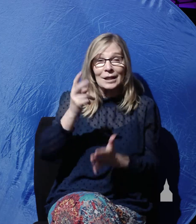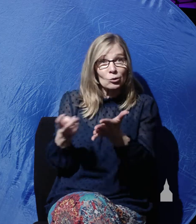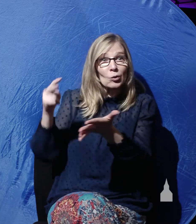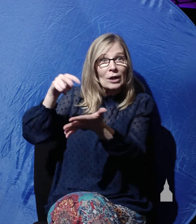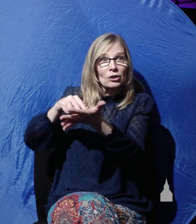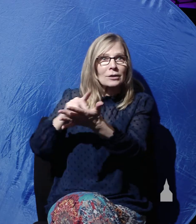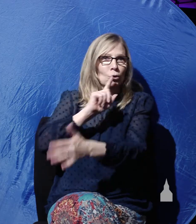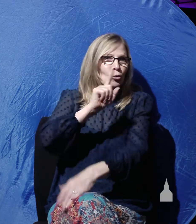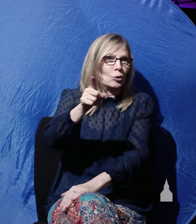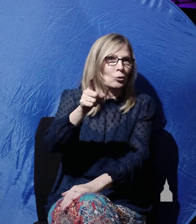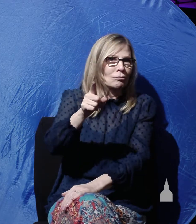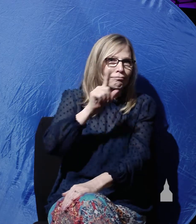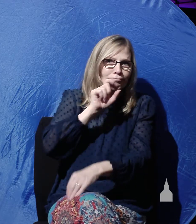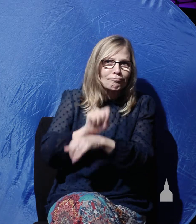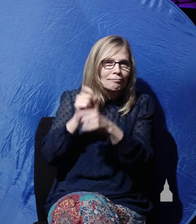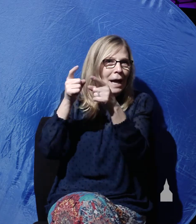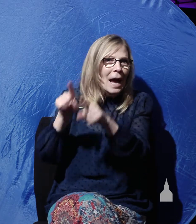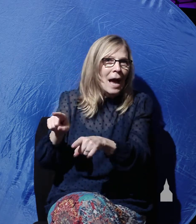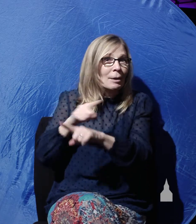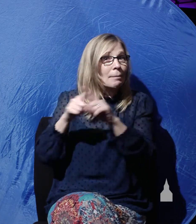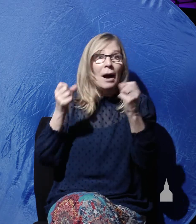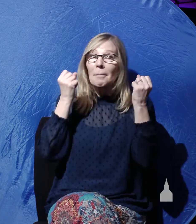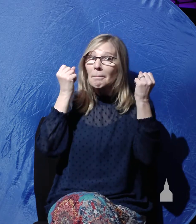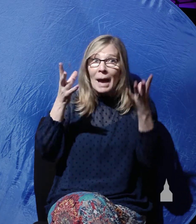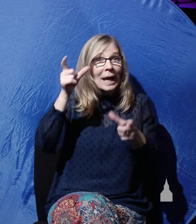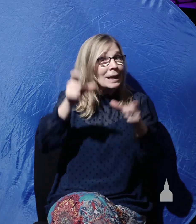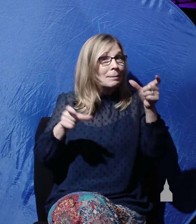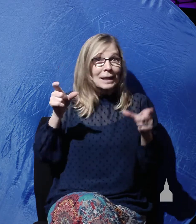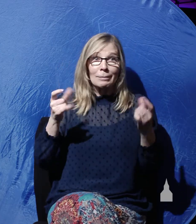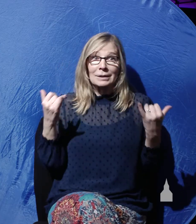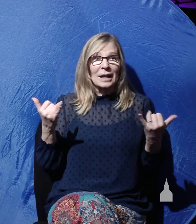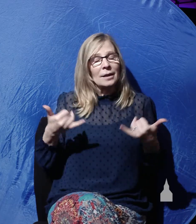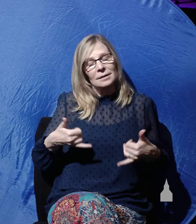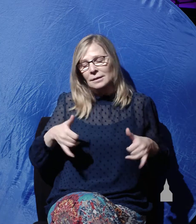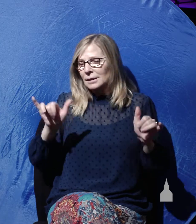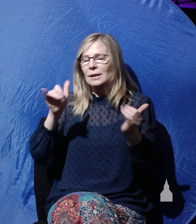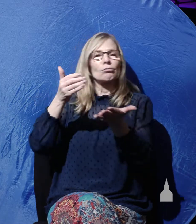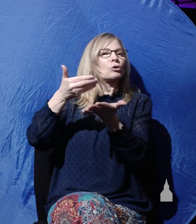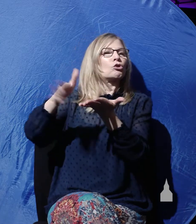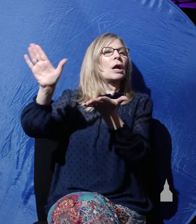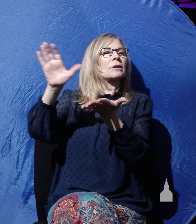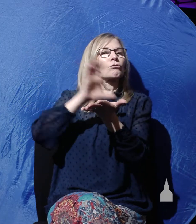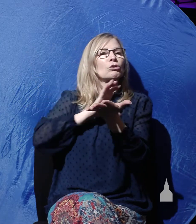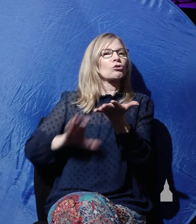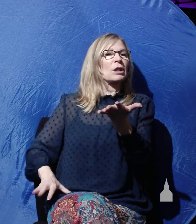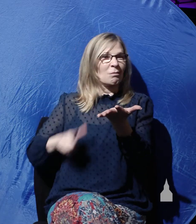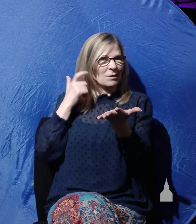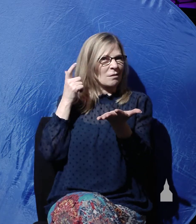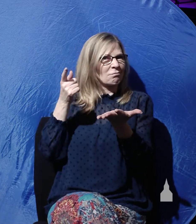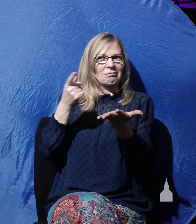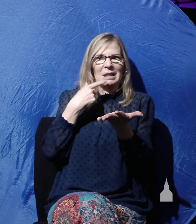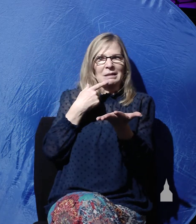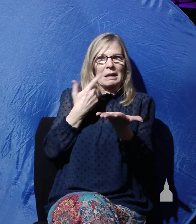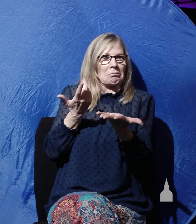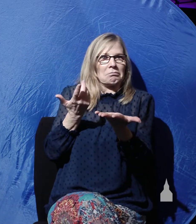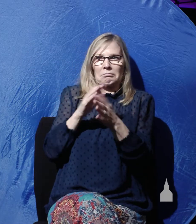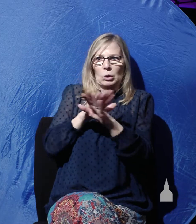And yet, there are many people today who continue to reject Christianity in part, because they do not have the right